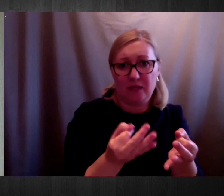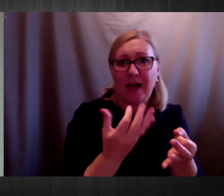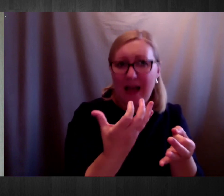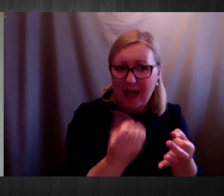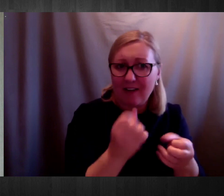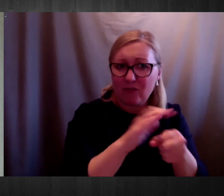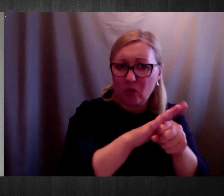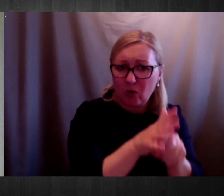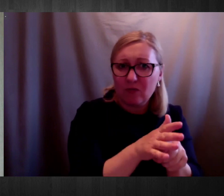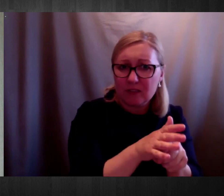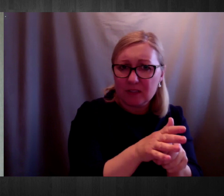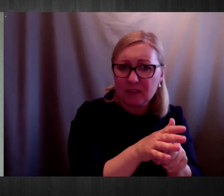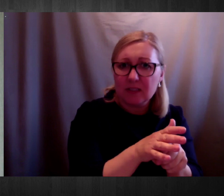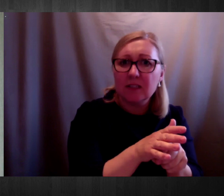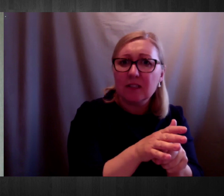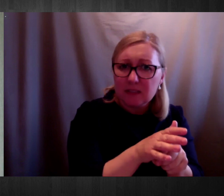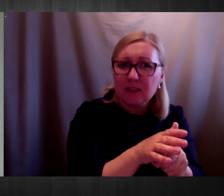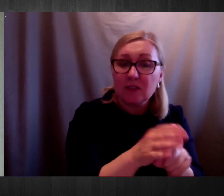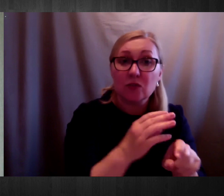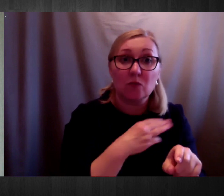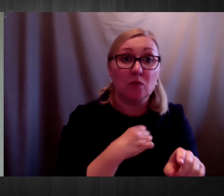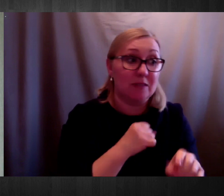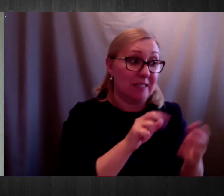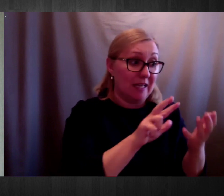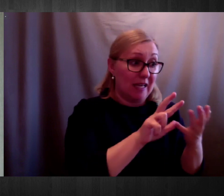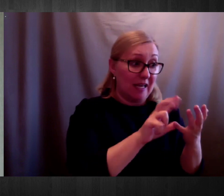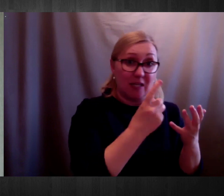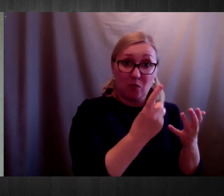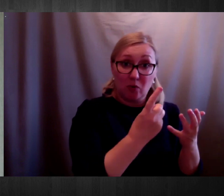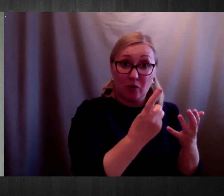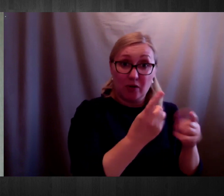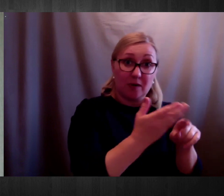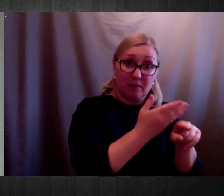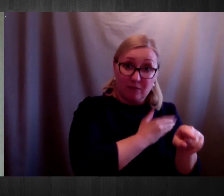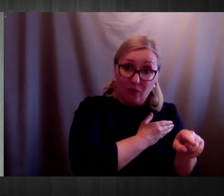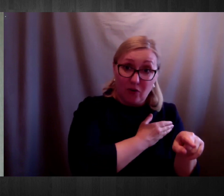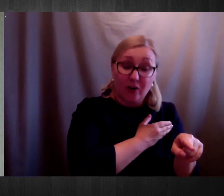81 the previous week and 38 of these 72 cases are confirmed.